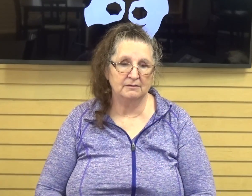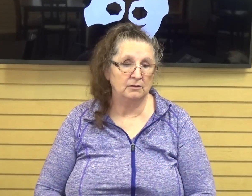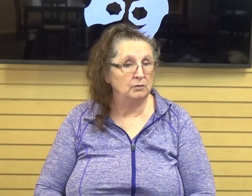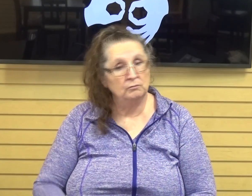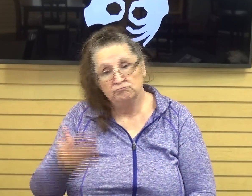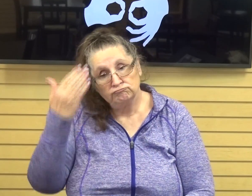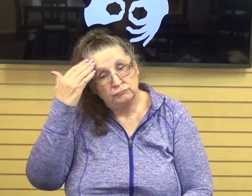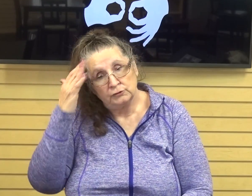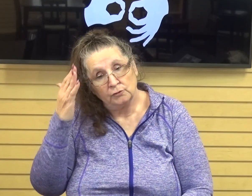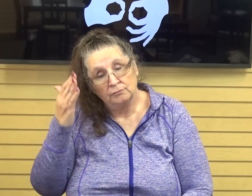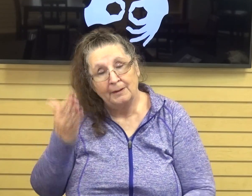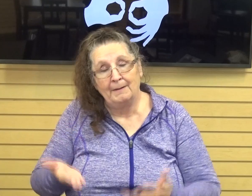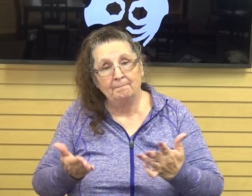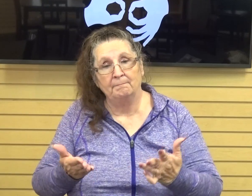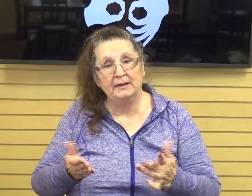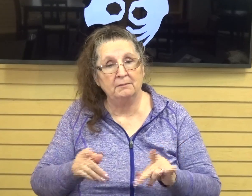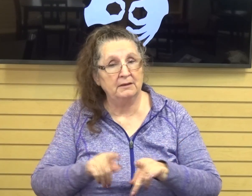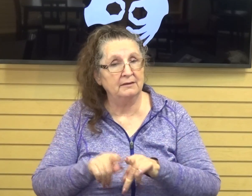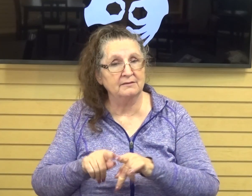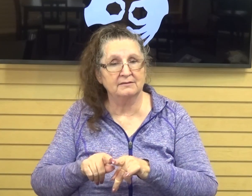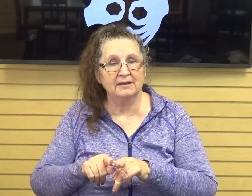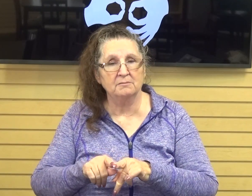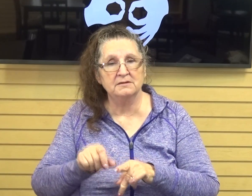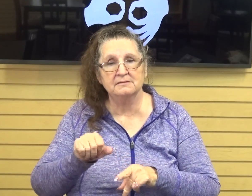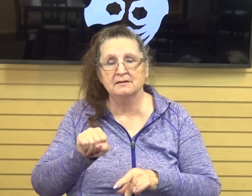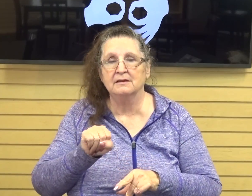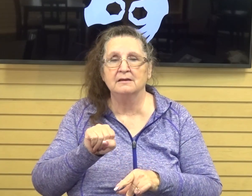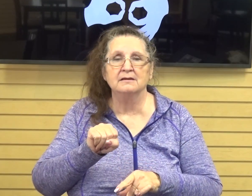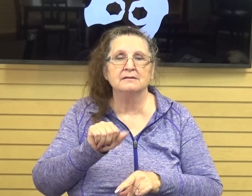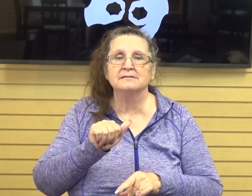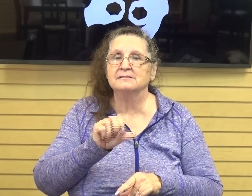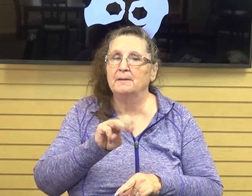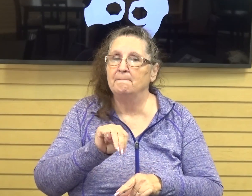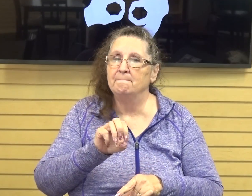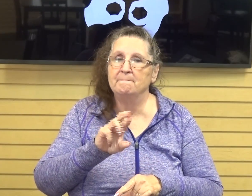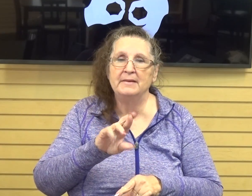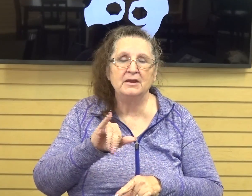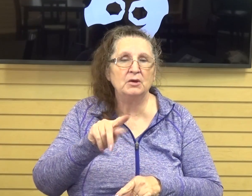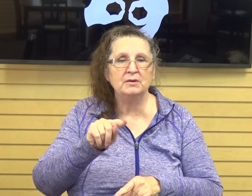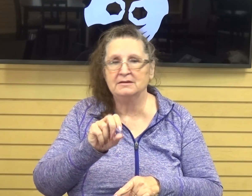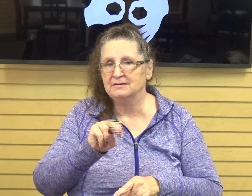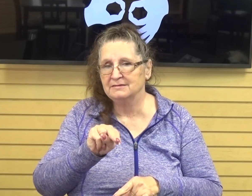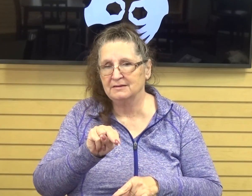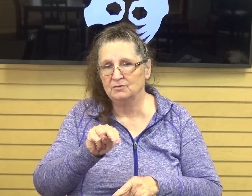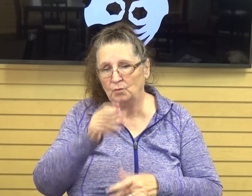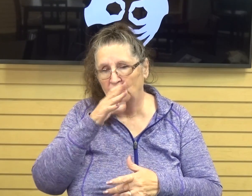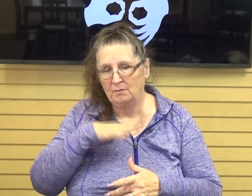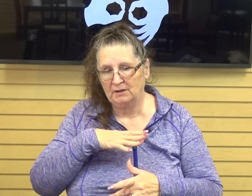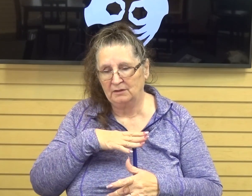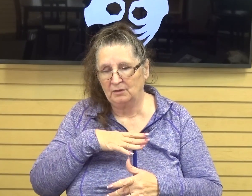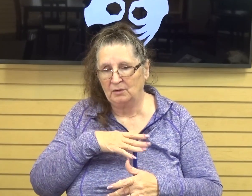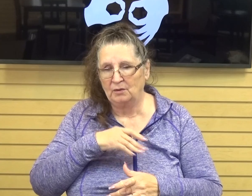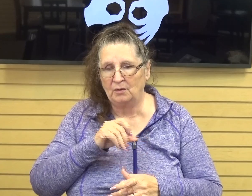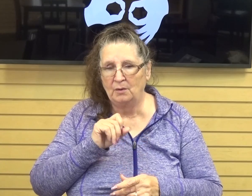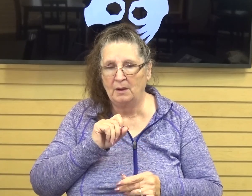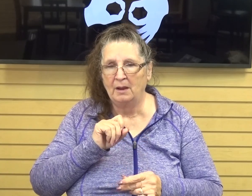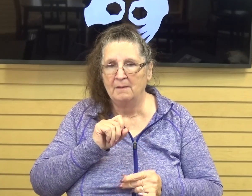they may turn out like the Samaritan woman to compel others to come to Jesus as well. But that's our responsibility,